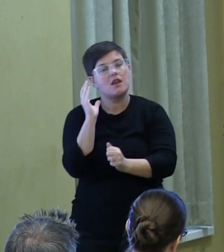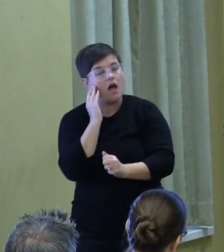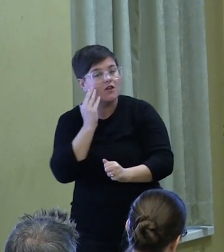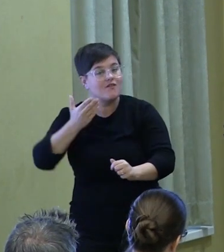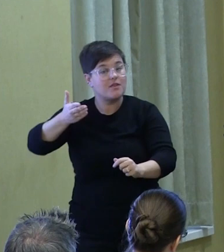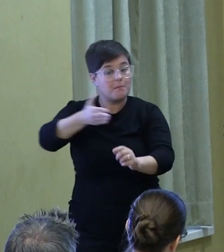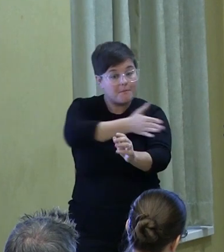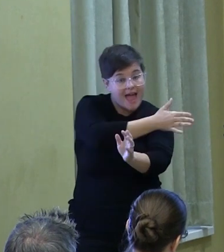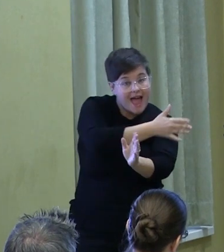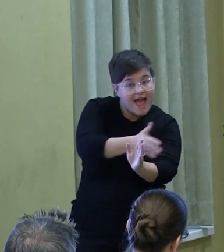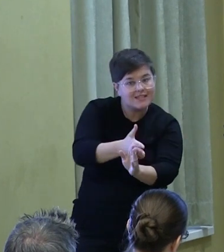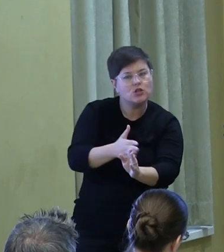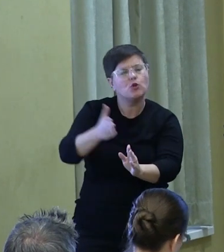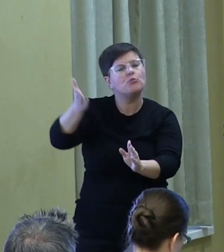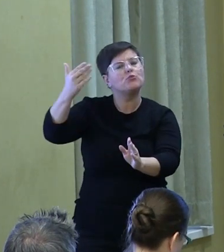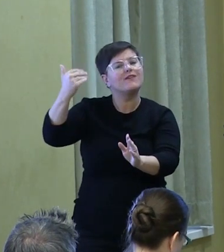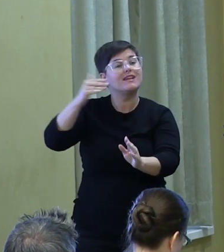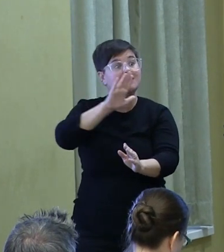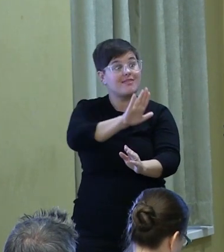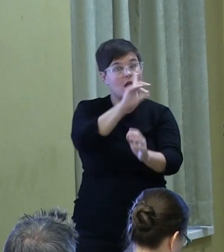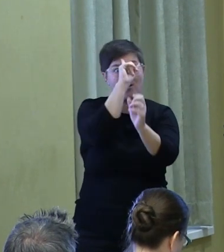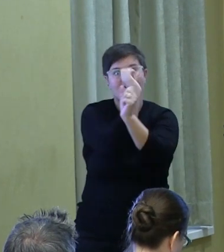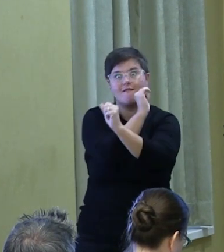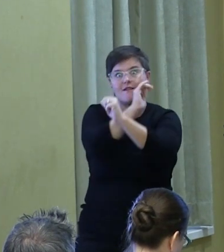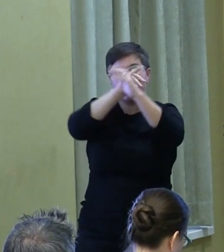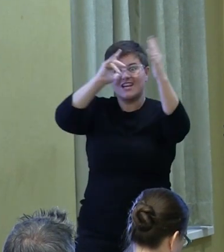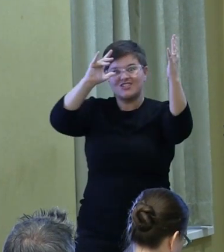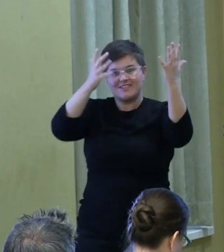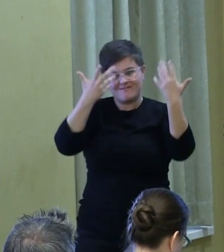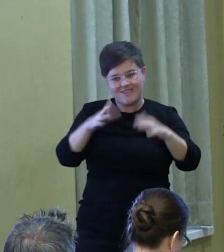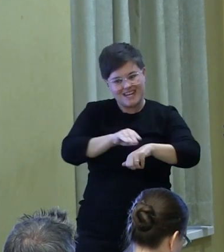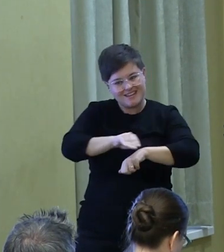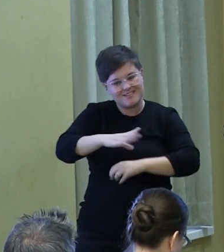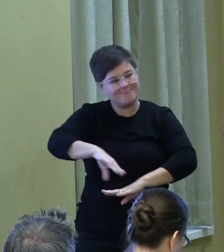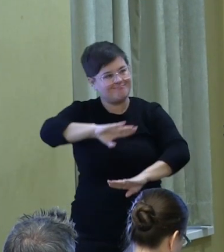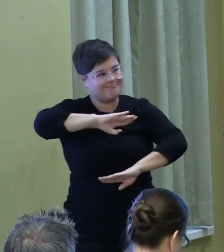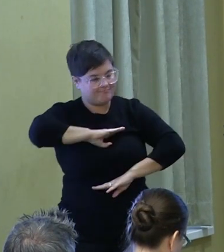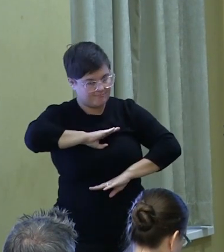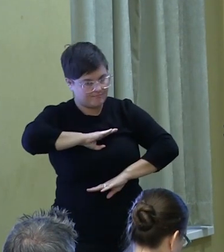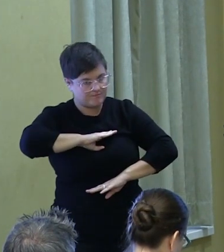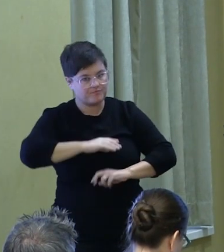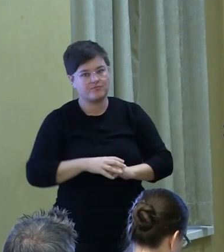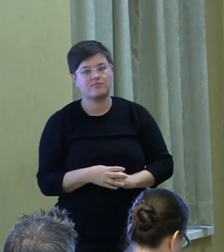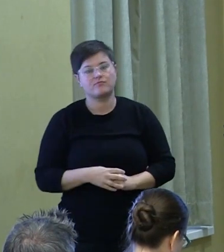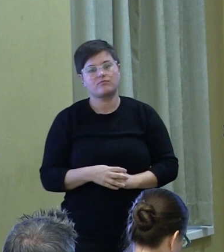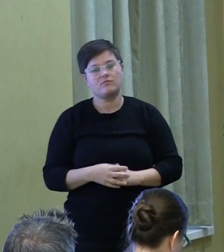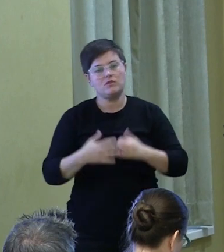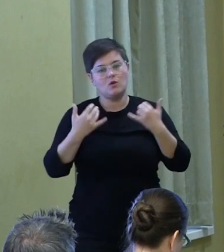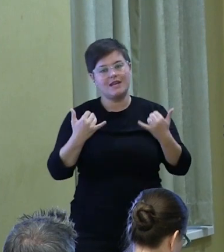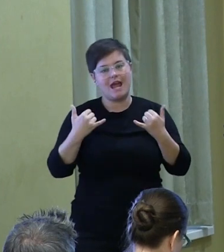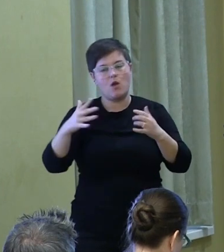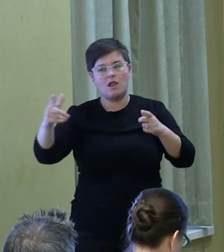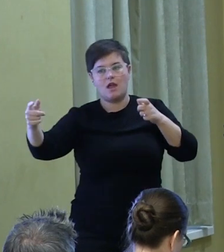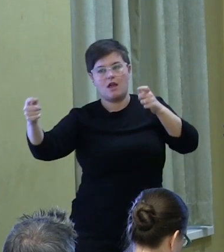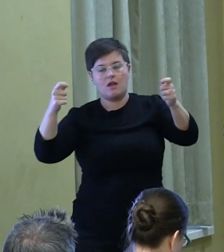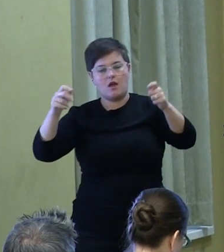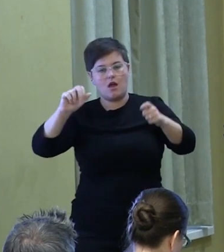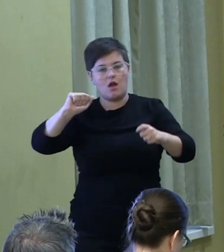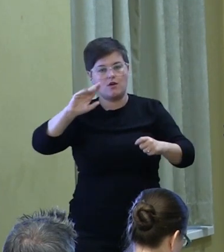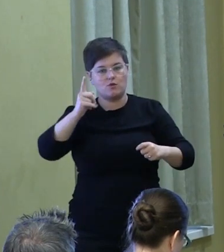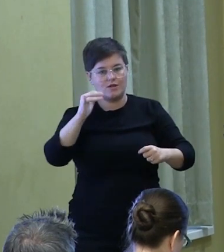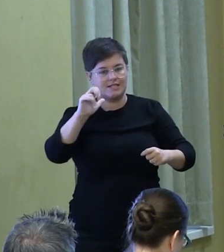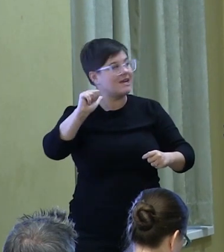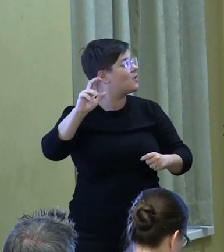previous visions that have been fulfilled. So turning to an authoritarian strong